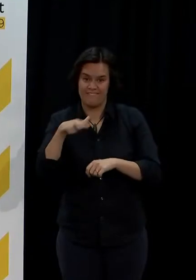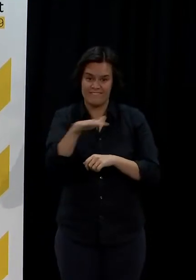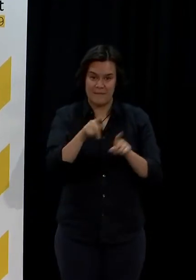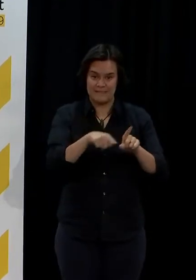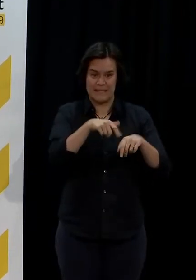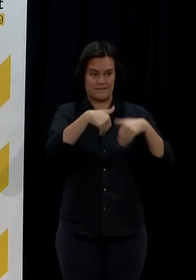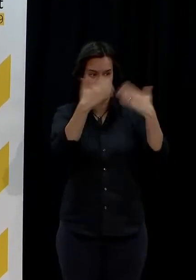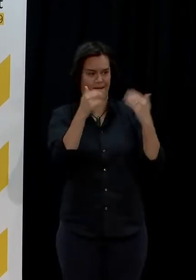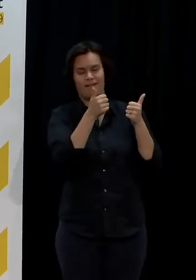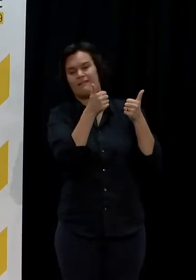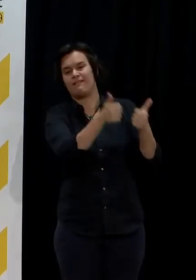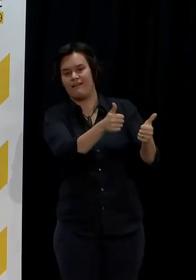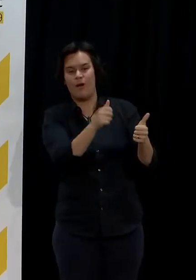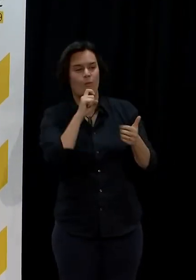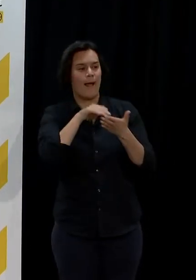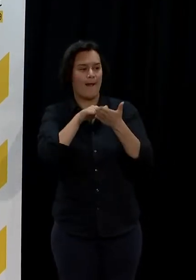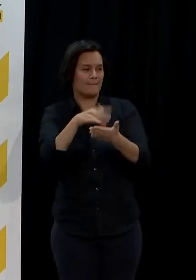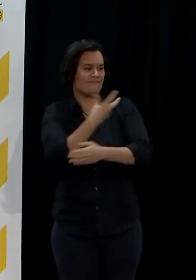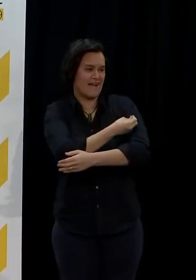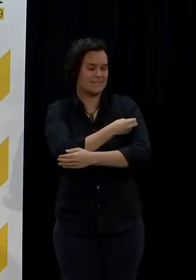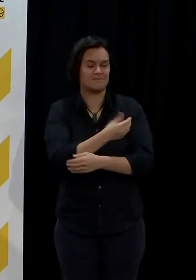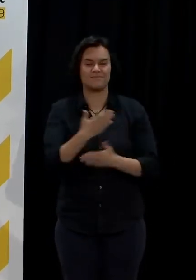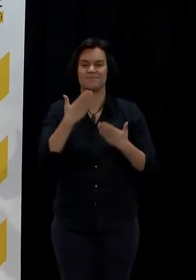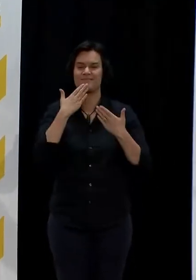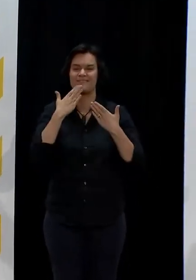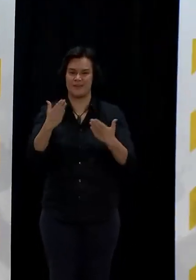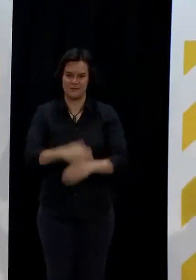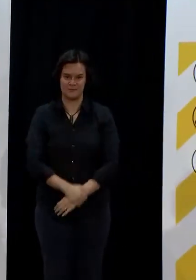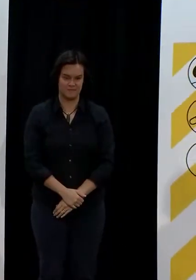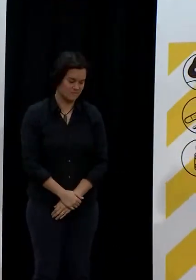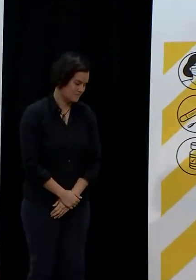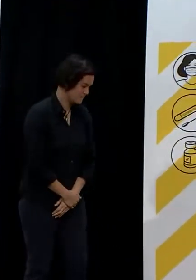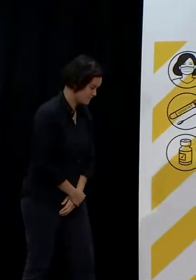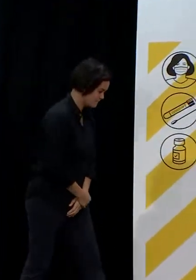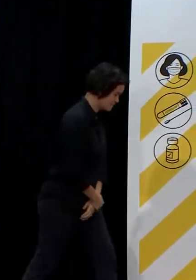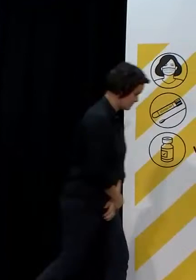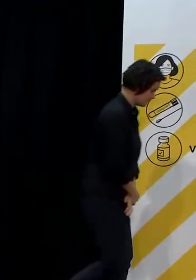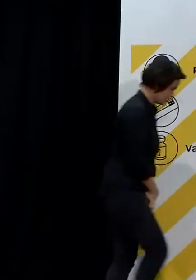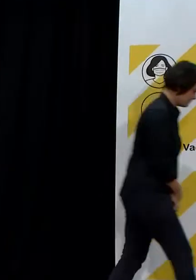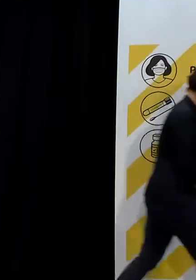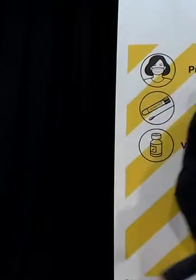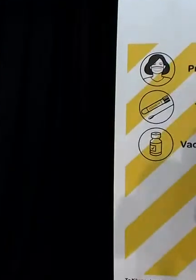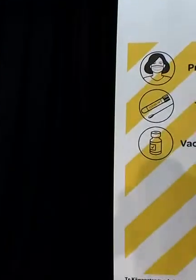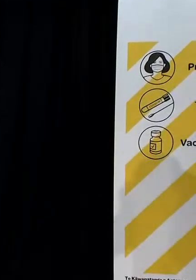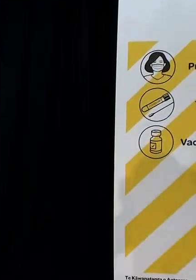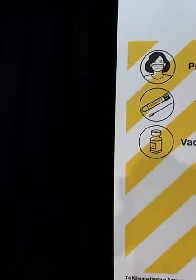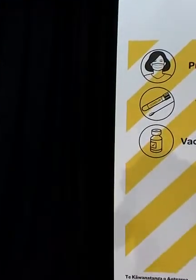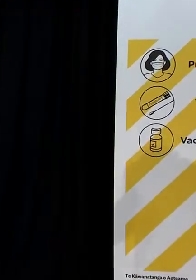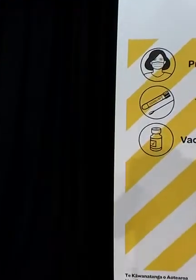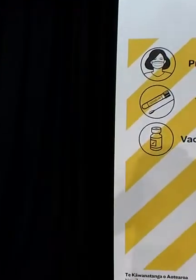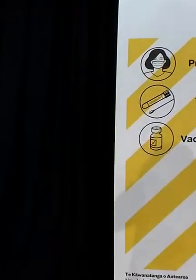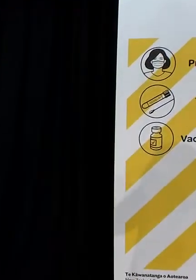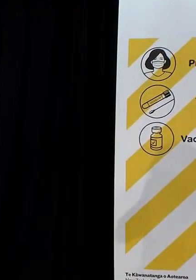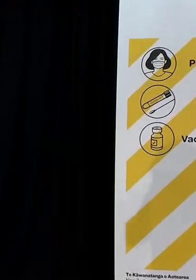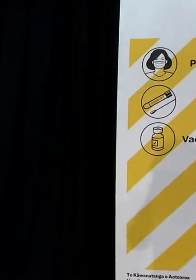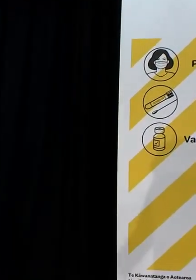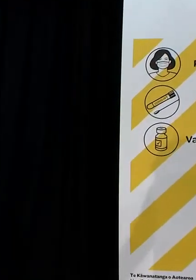continue to see the rollout grow in all our communities. Cheers. Cheers. Cheers. you.